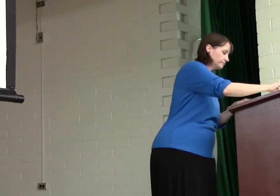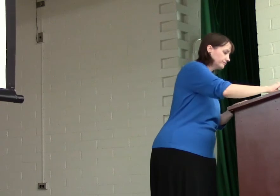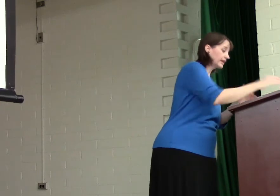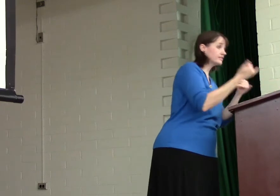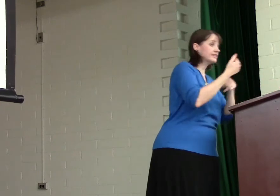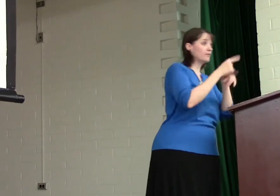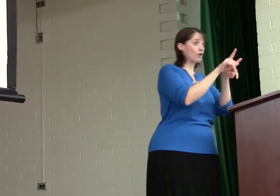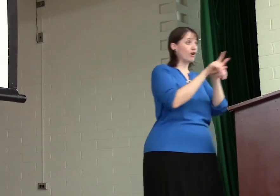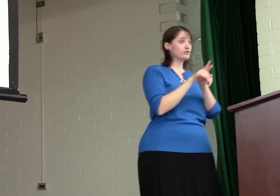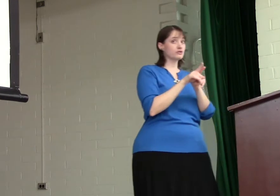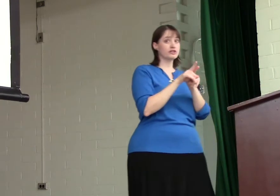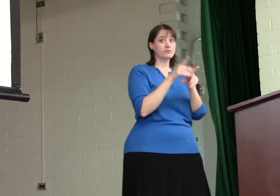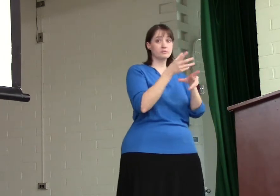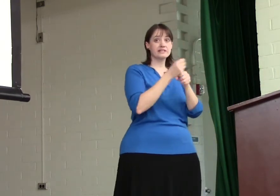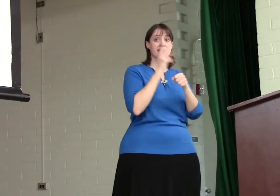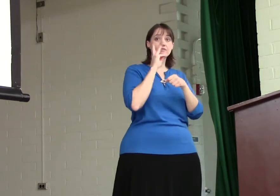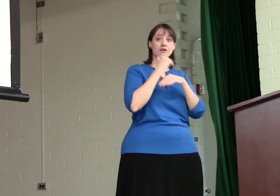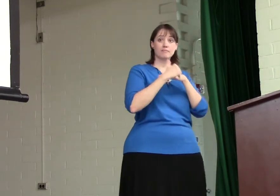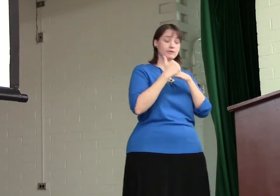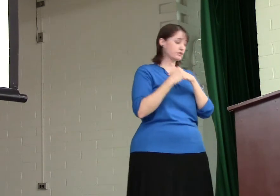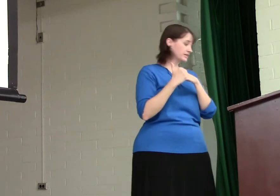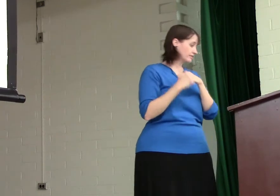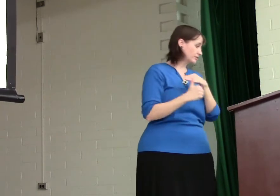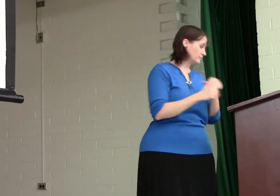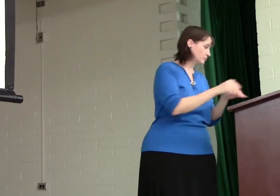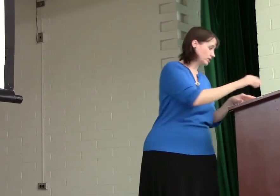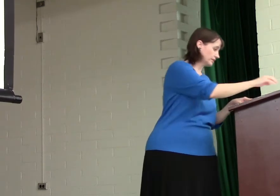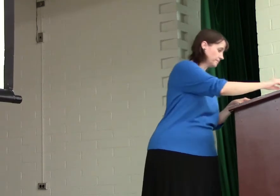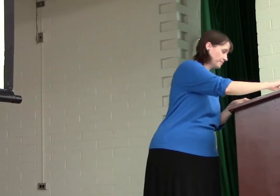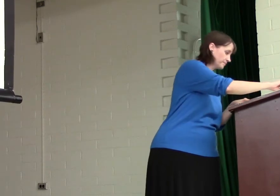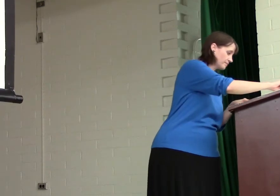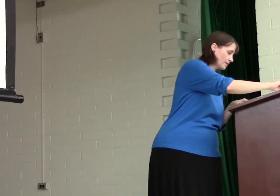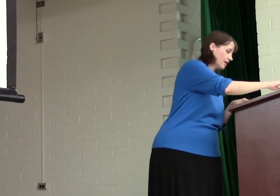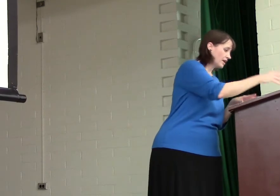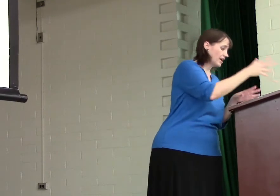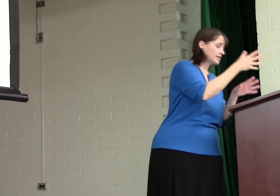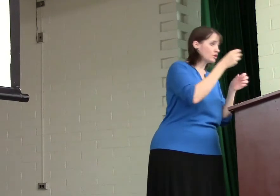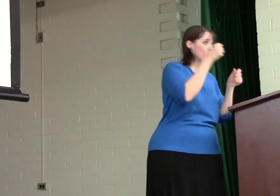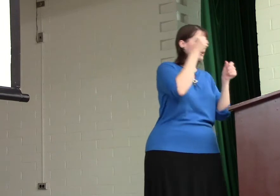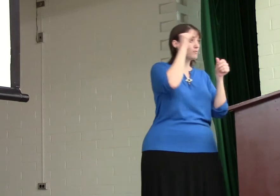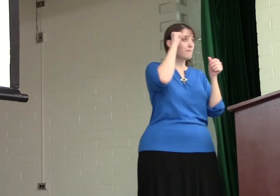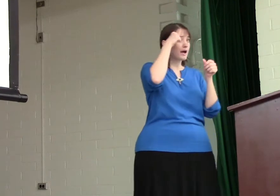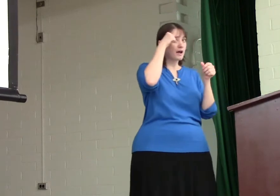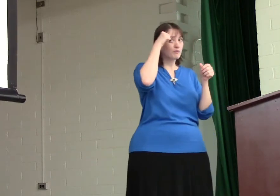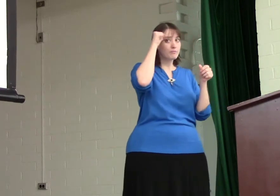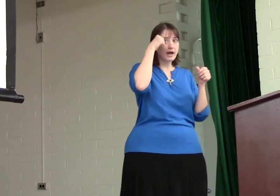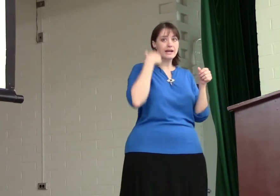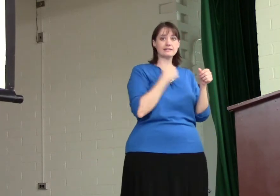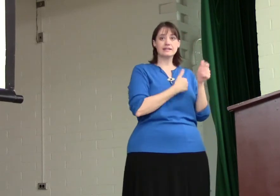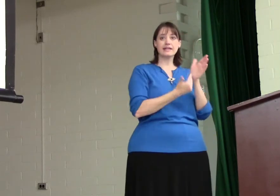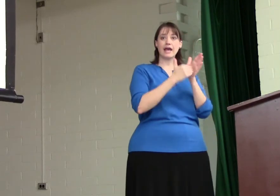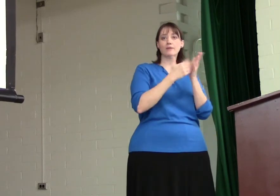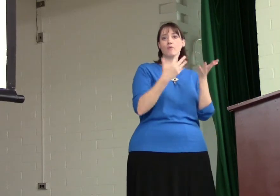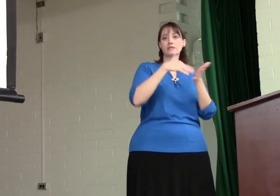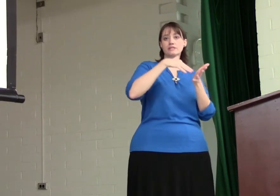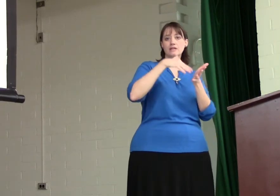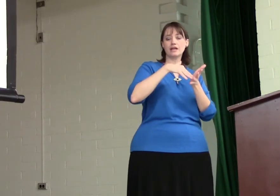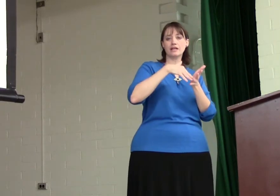Now today we're also going to receive a communion. And so I want to remind us again what we studied